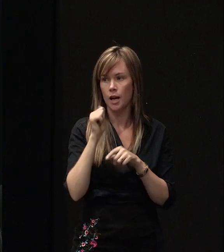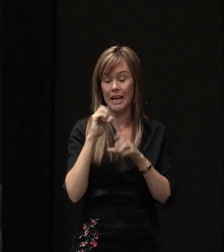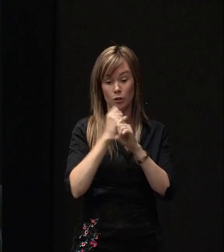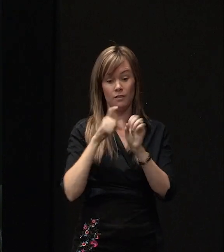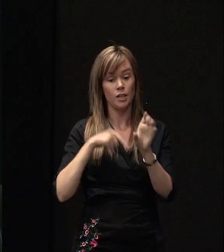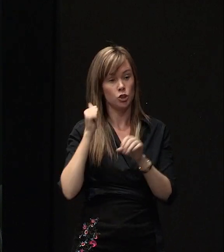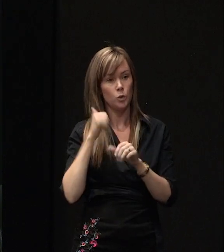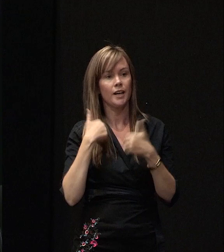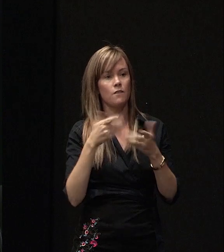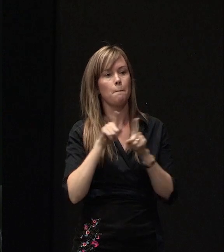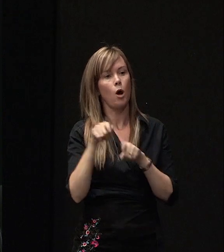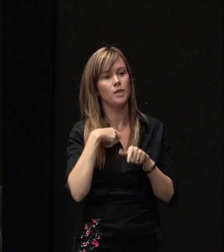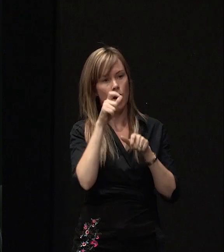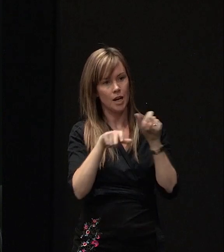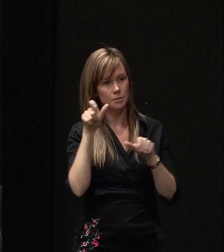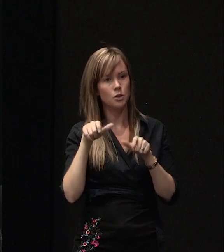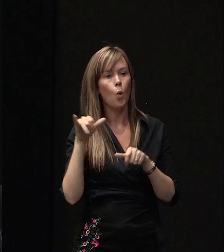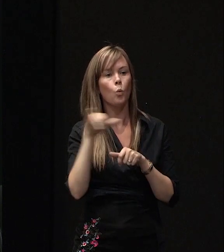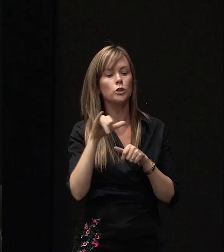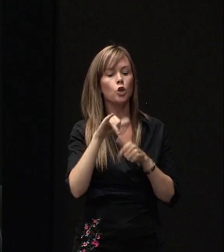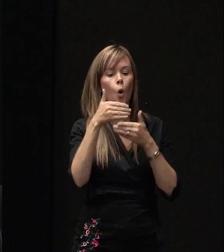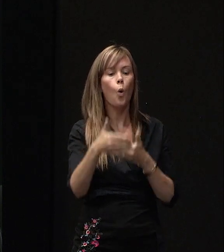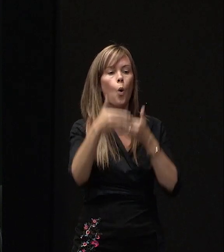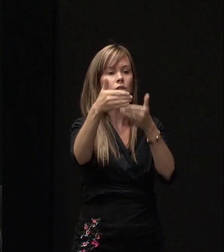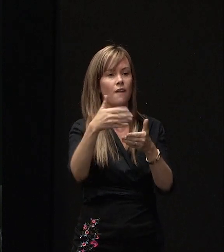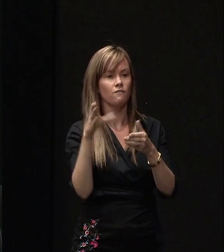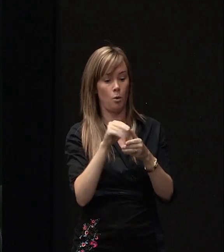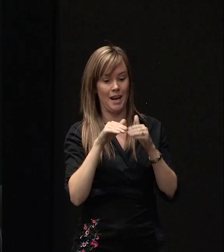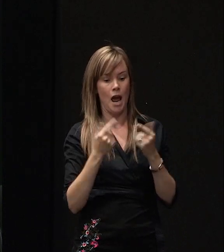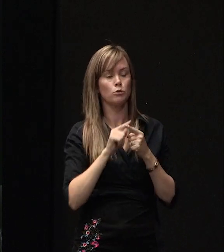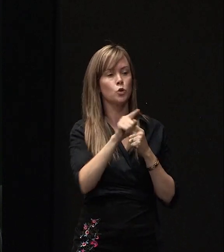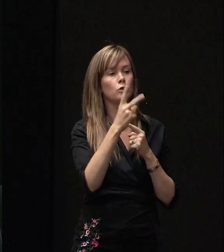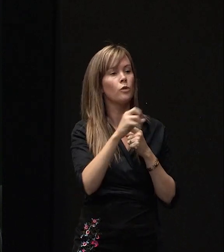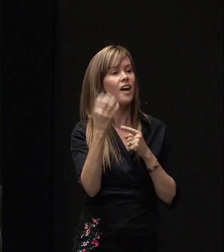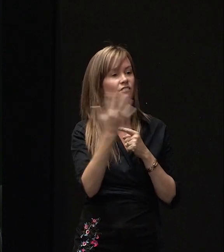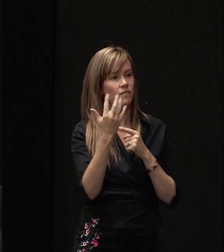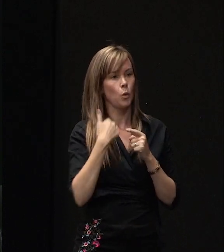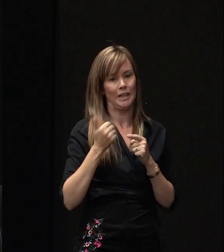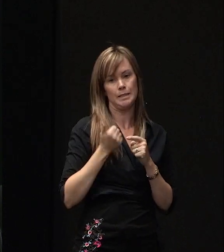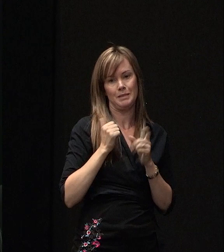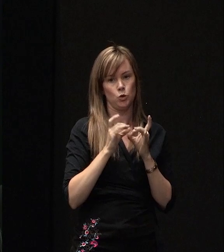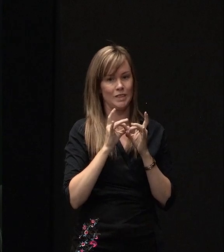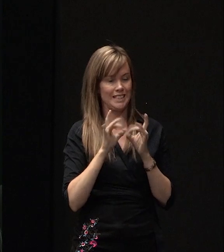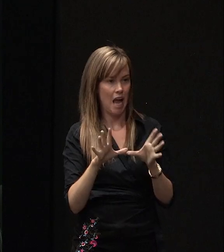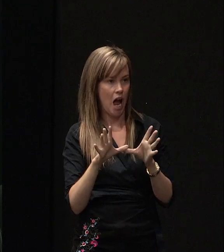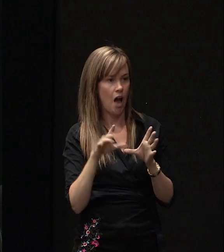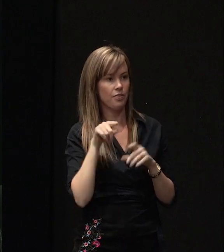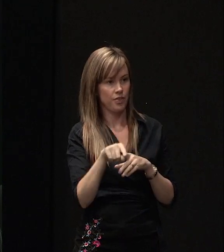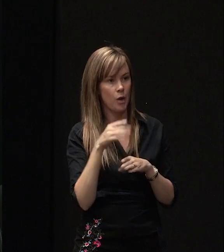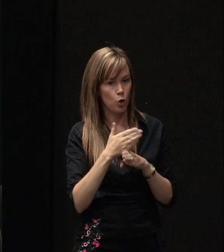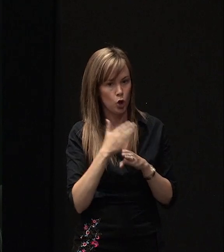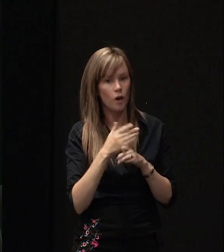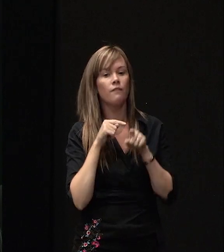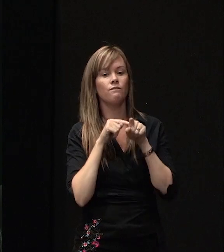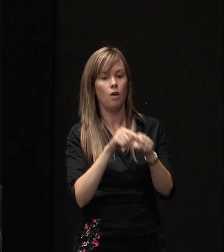an indication as to which quarter between now and the end of 2015 we would expect to start that work. And that was based on the